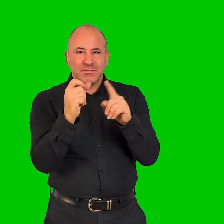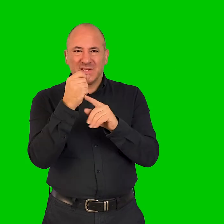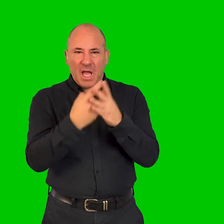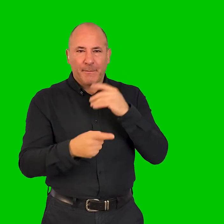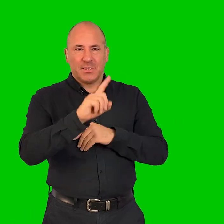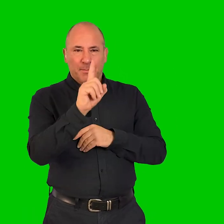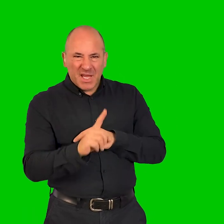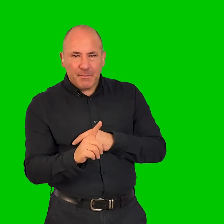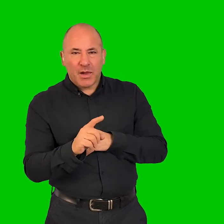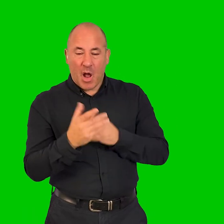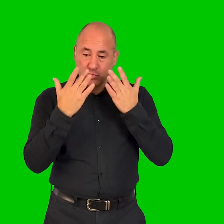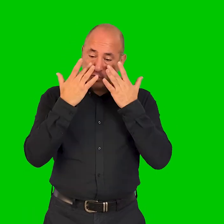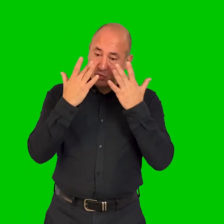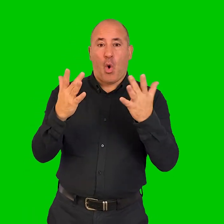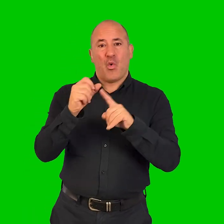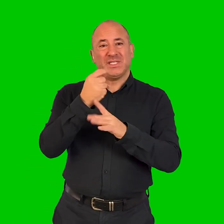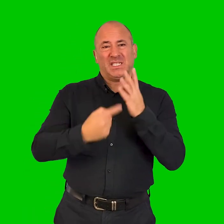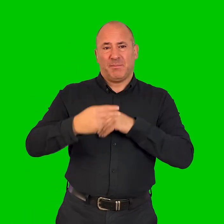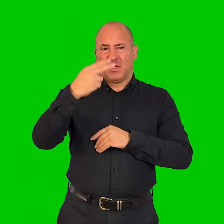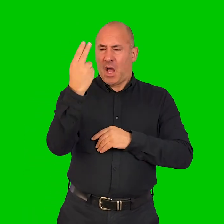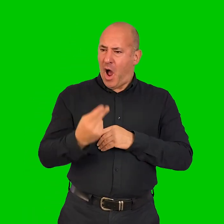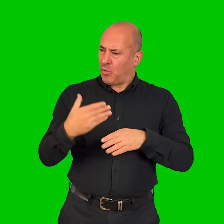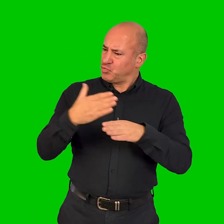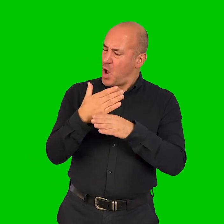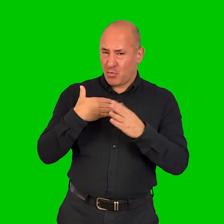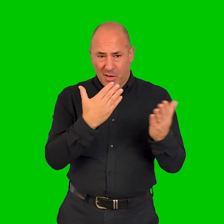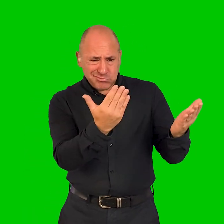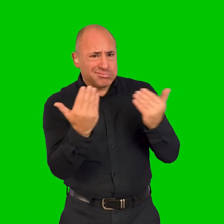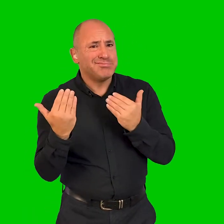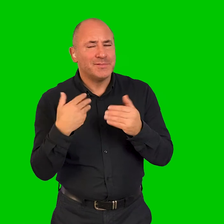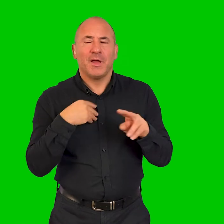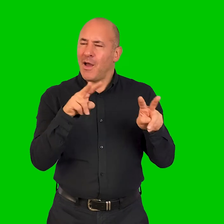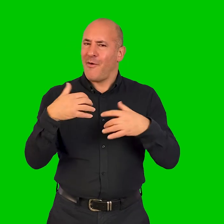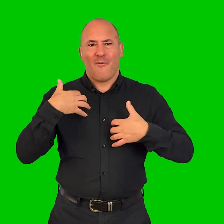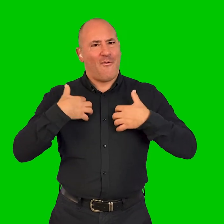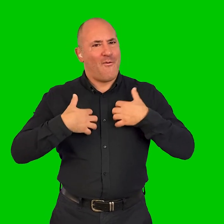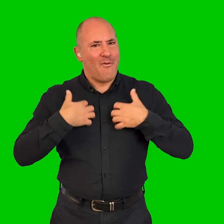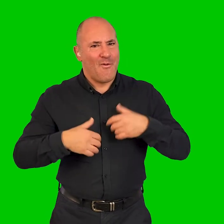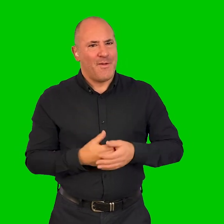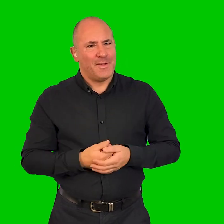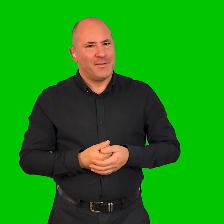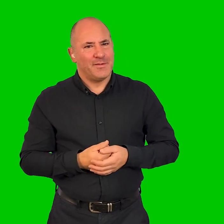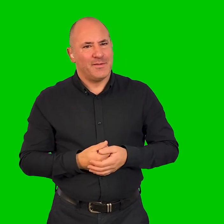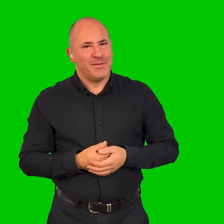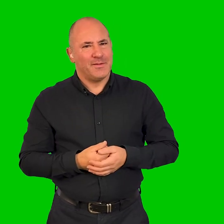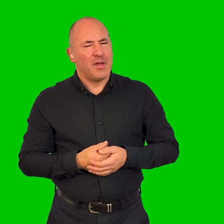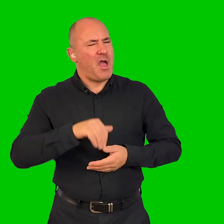means to organisations that wish to draw audiences of disabled people and showcase disability art practice.